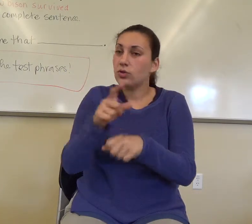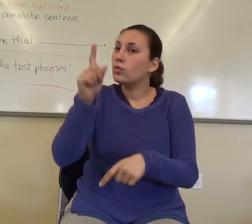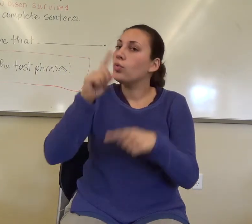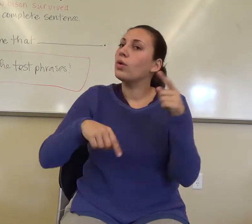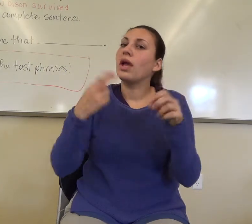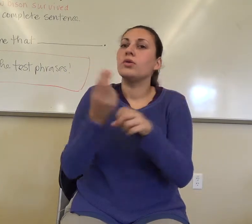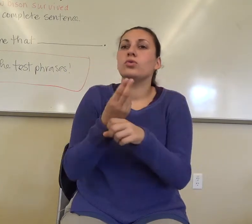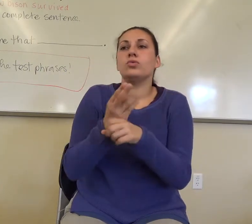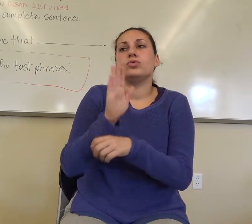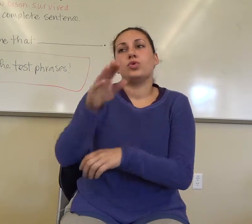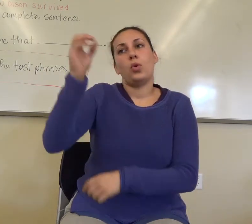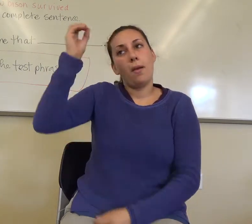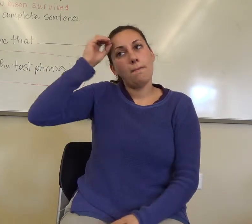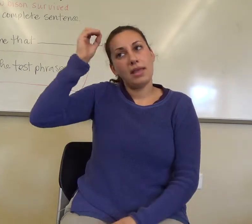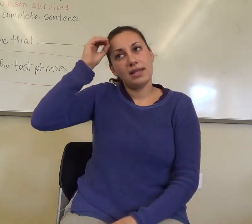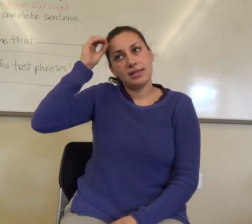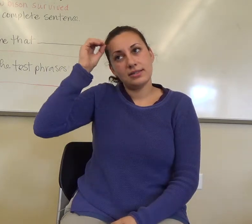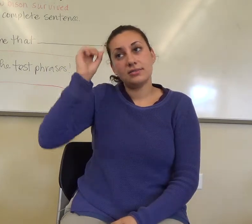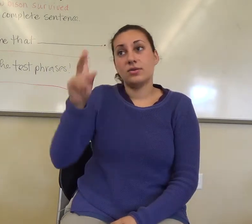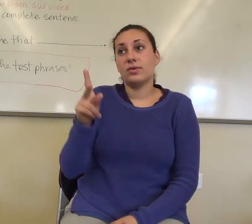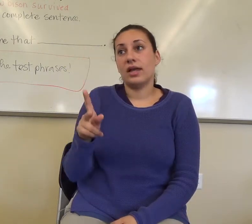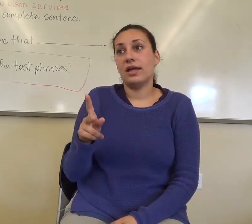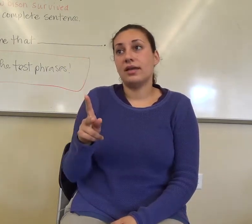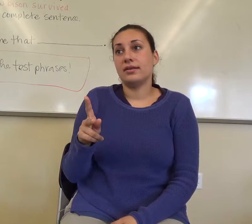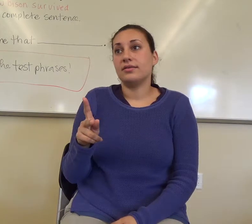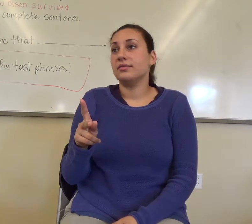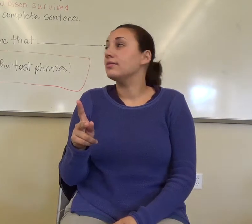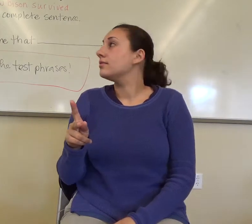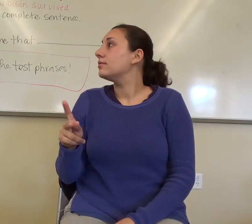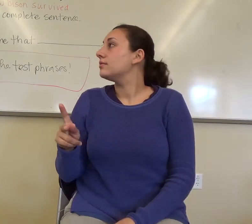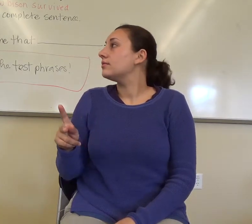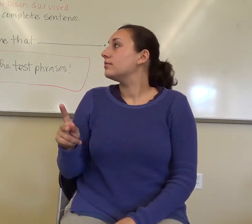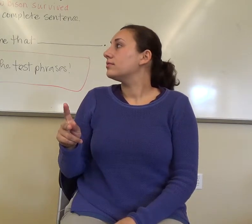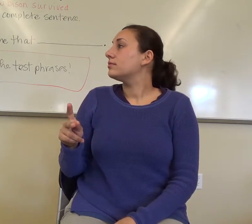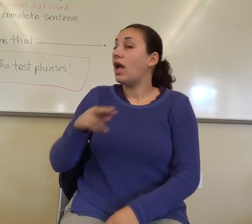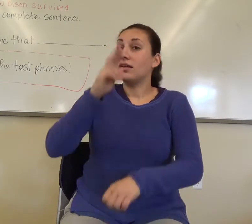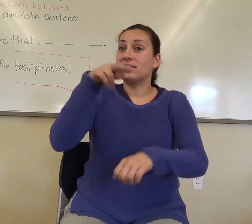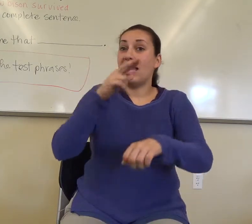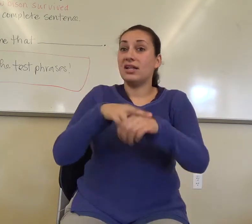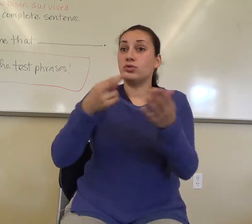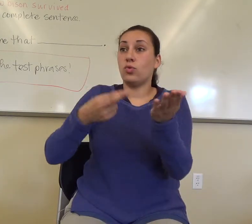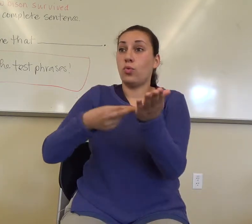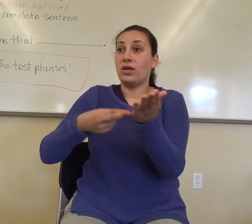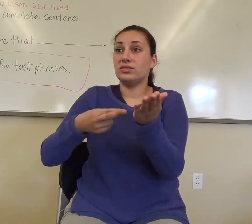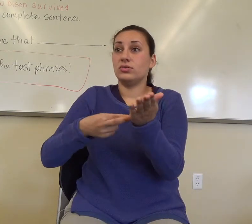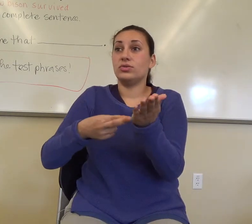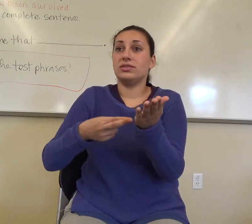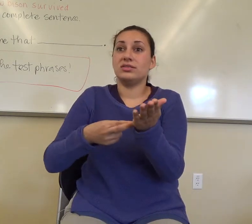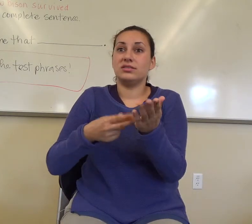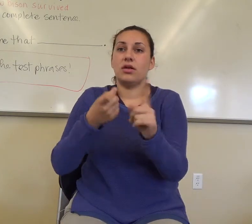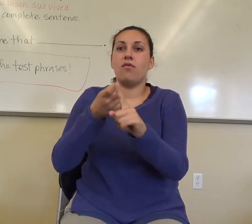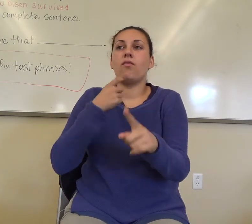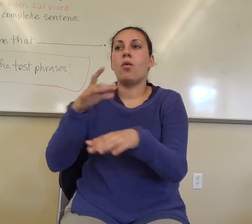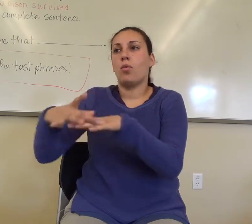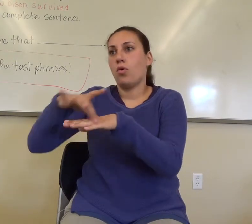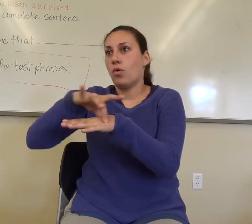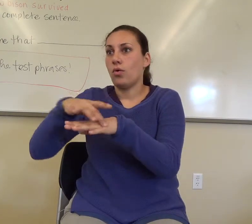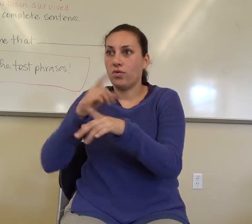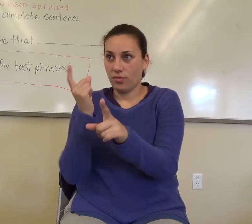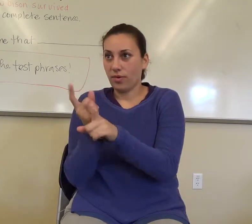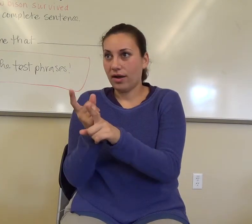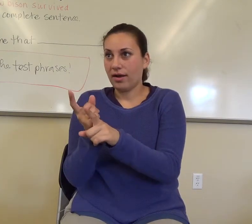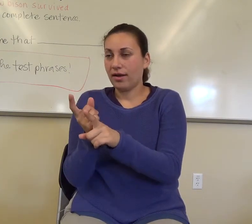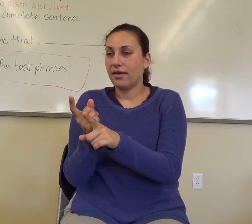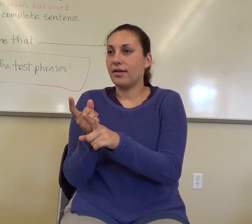What does this do? Natural resources is something that's coming from the earth. Yeah. So, what is this